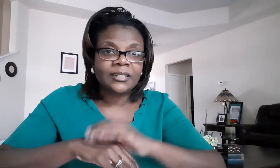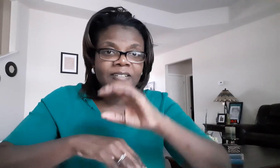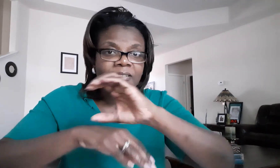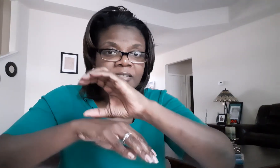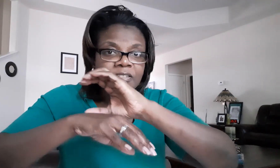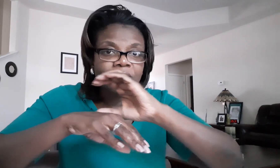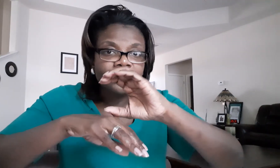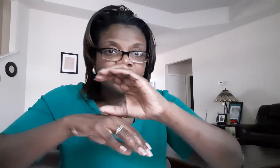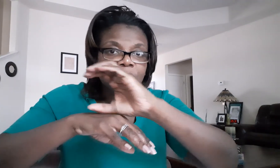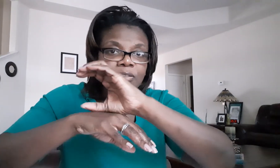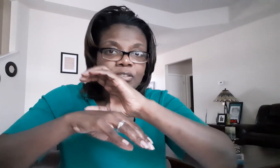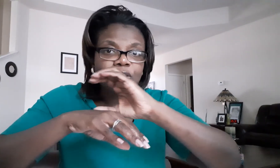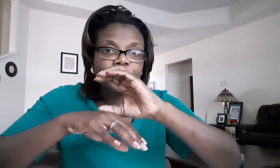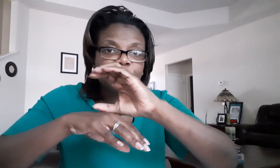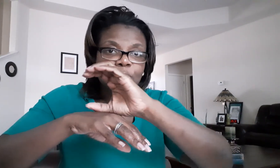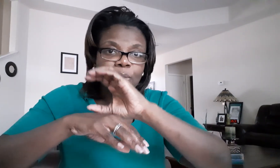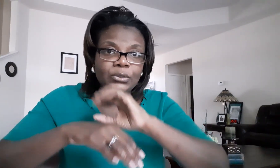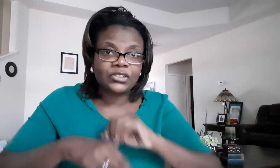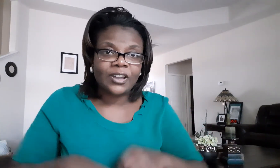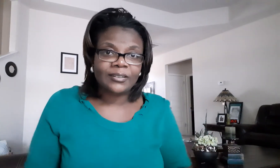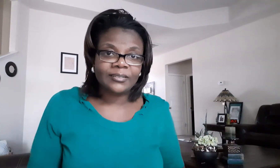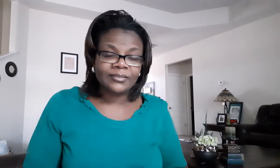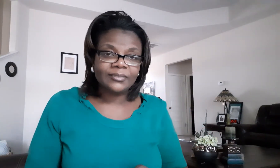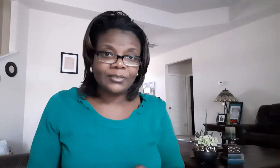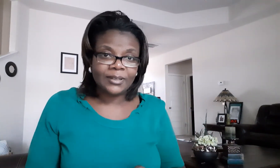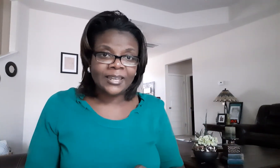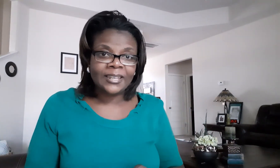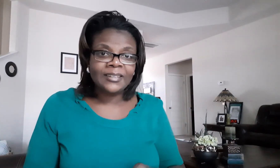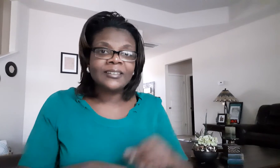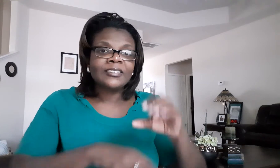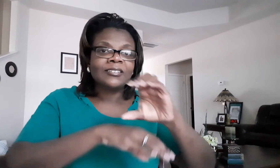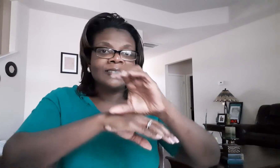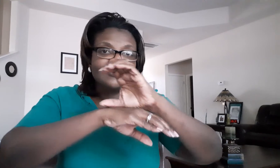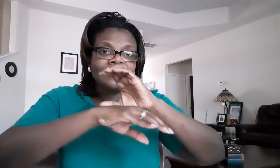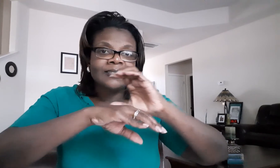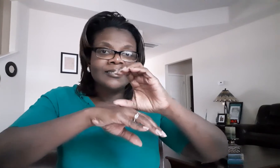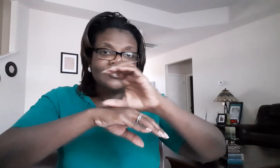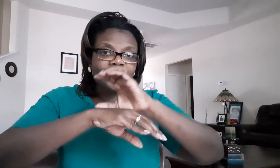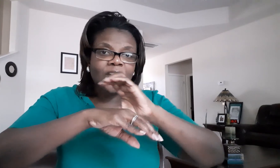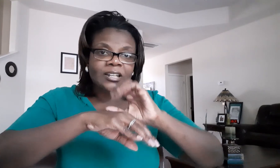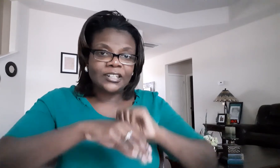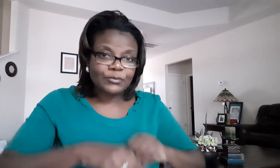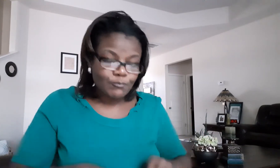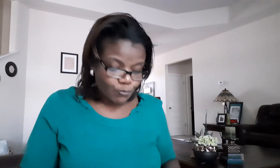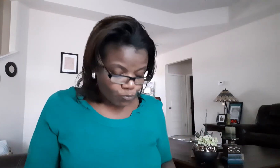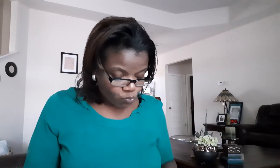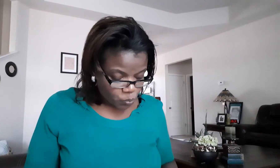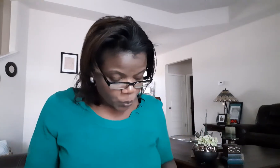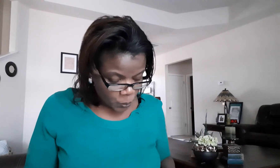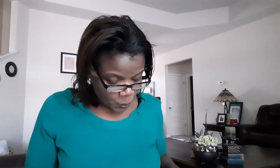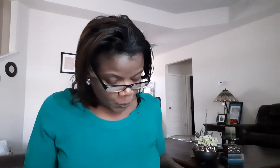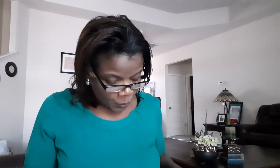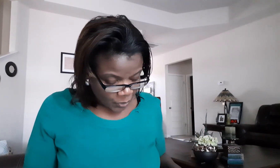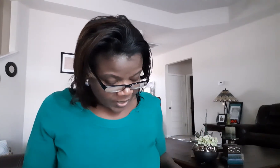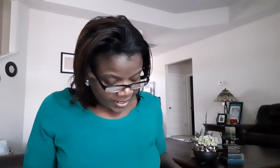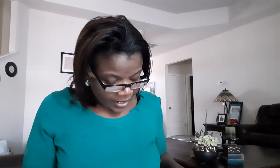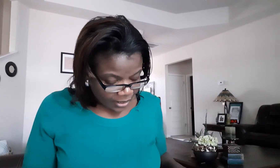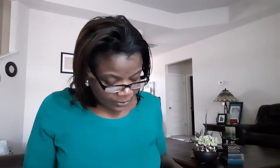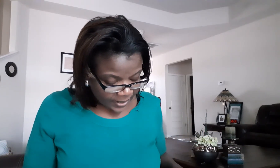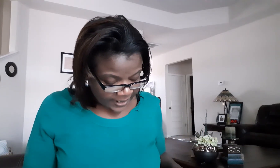stir the chocolate okay chocolate all right